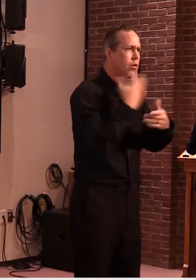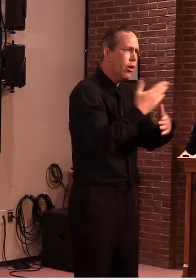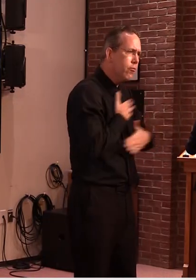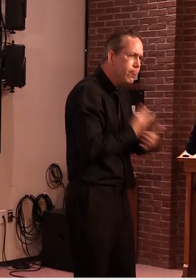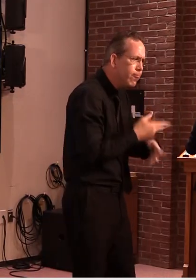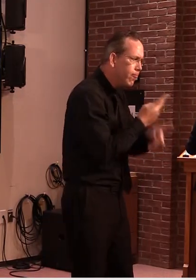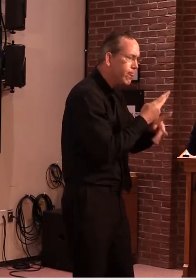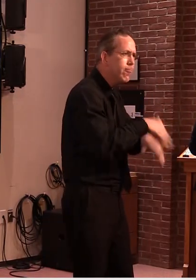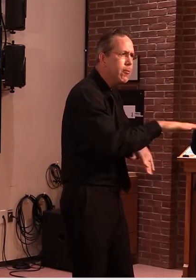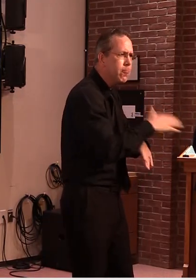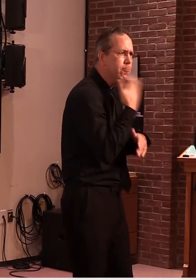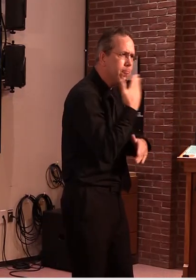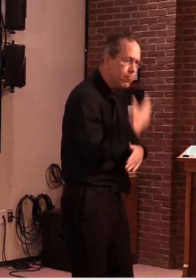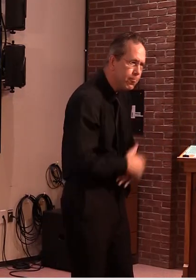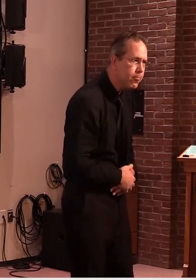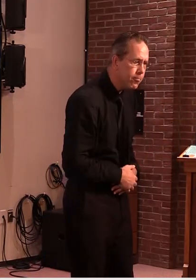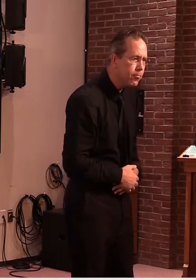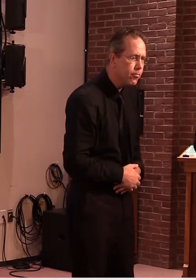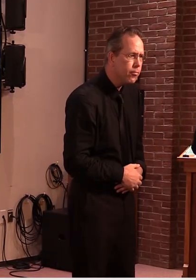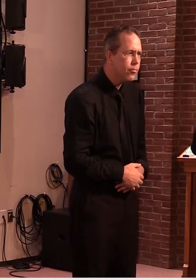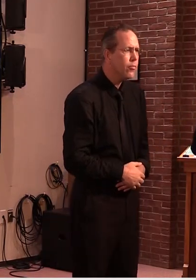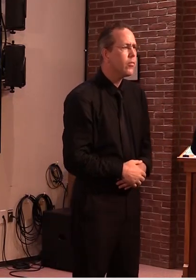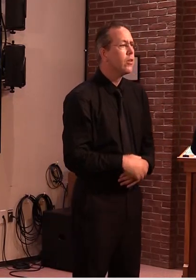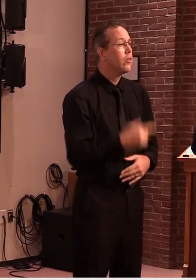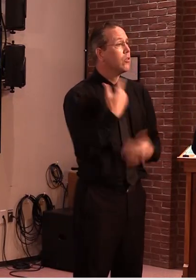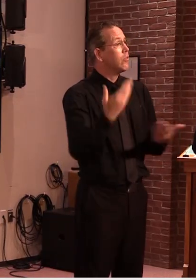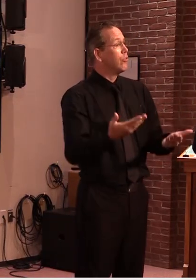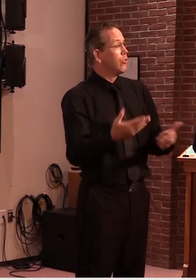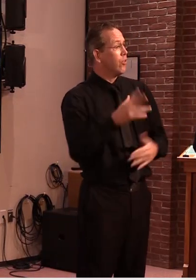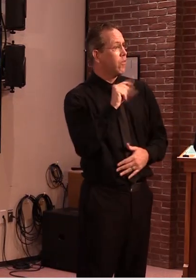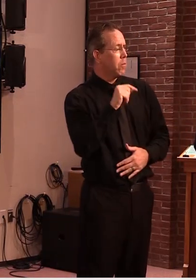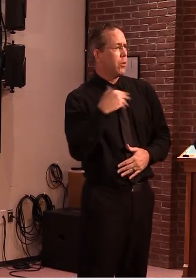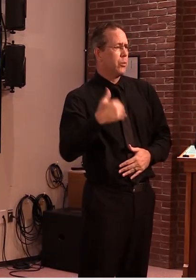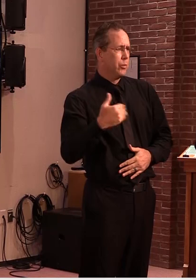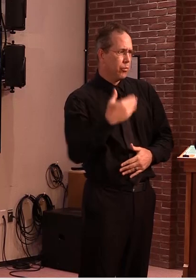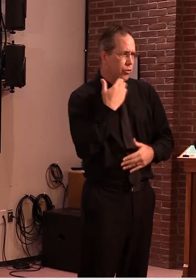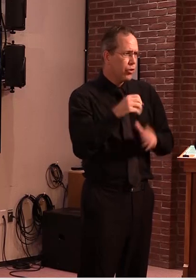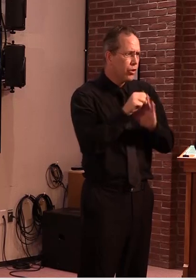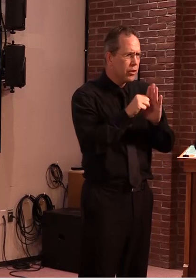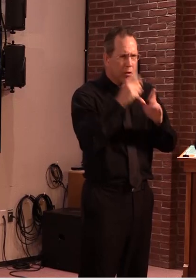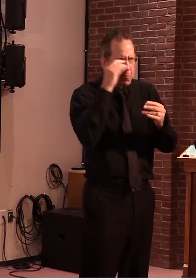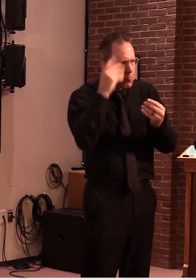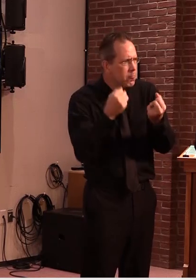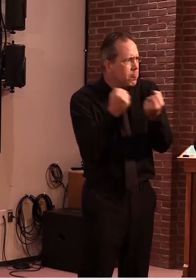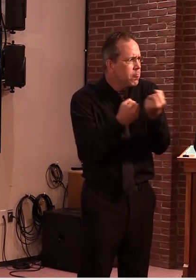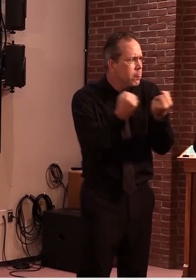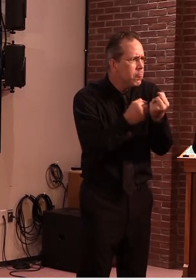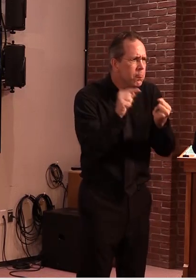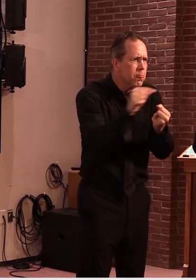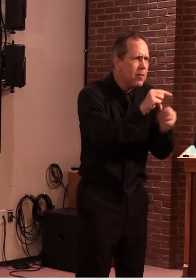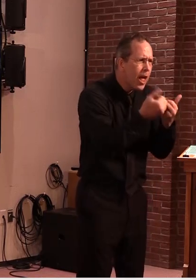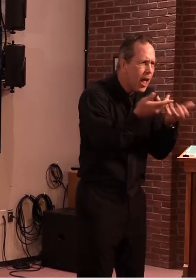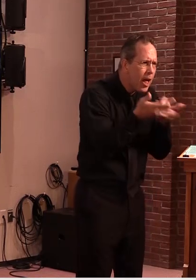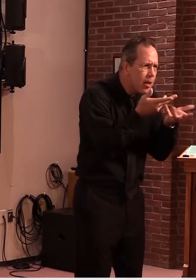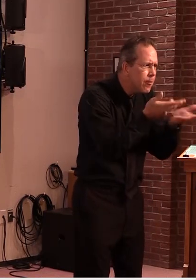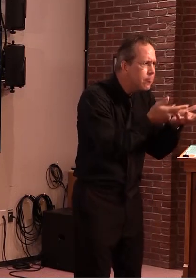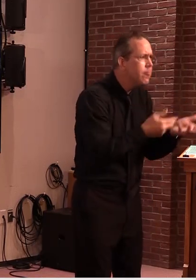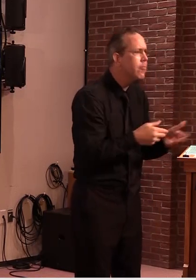has worked to support these small businesses throughout the pandemic but we know many of them continue to struggle